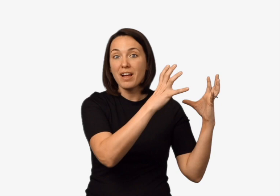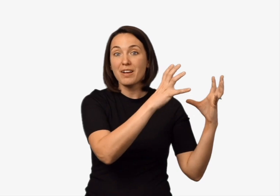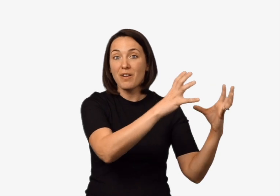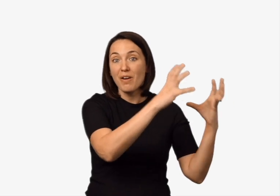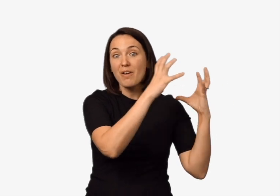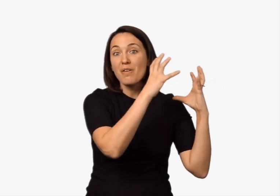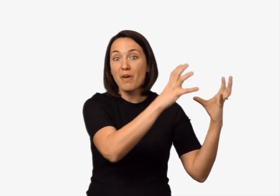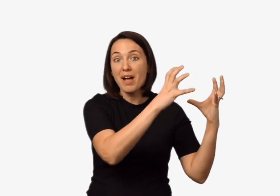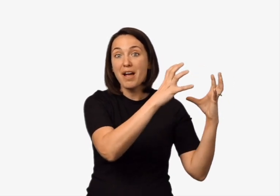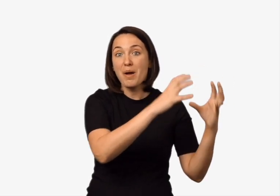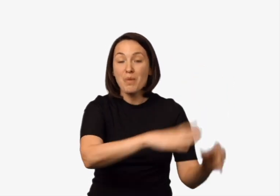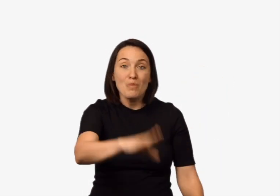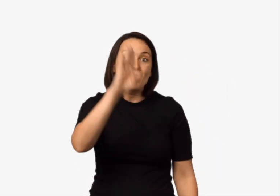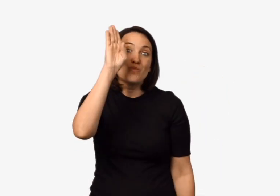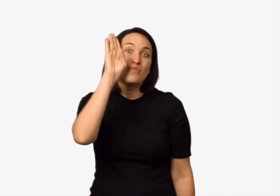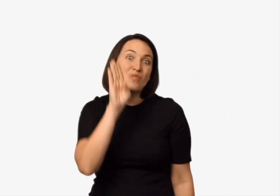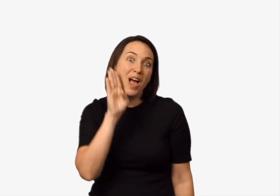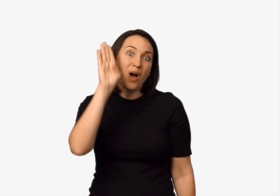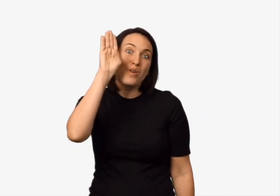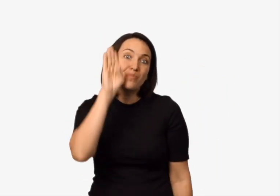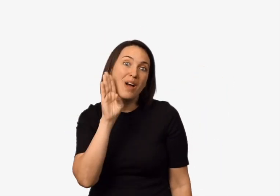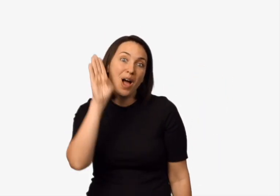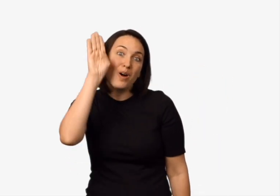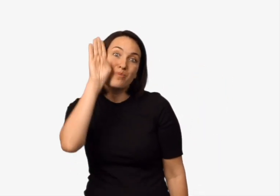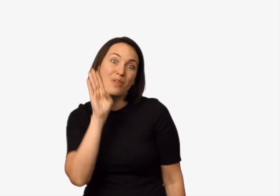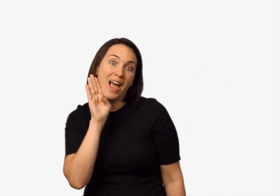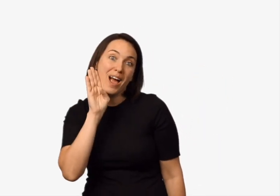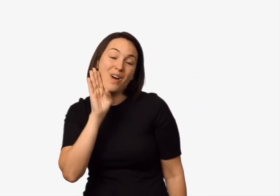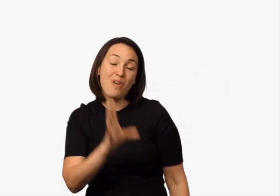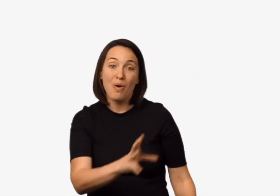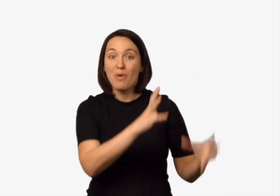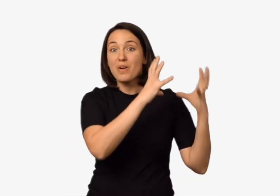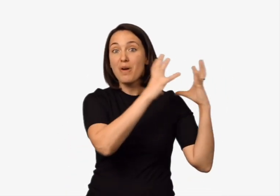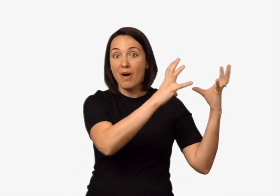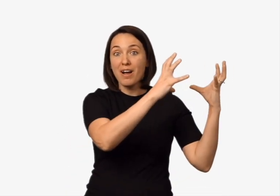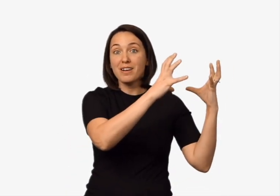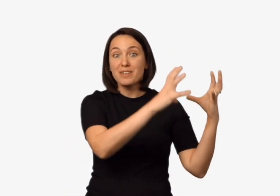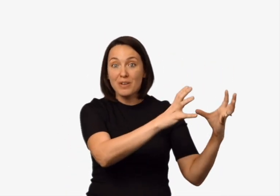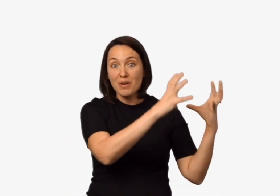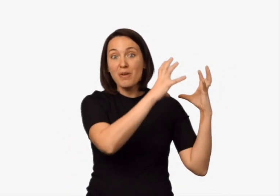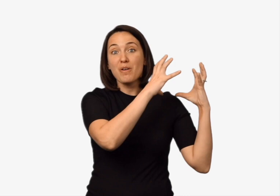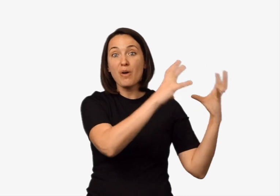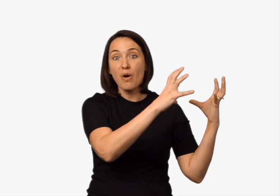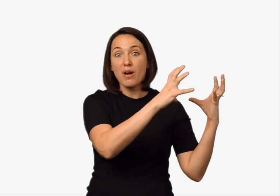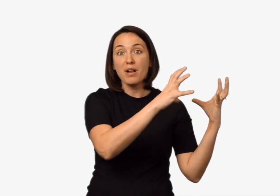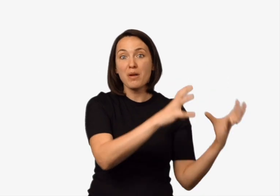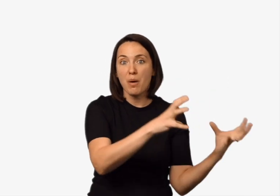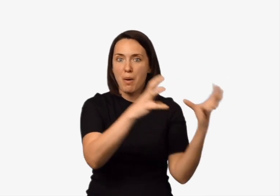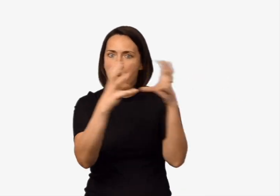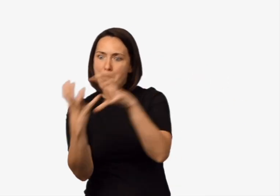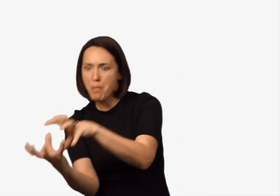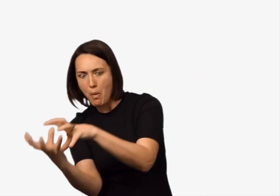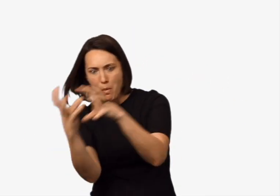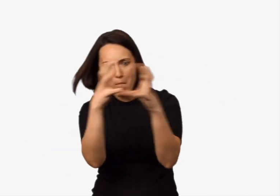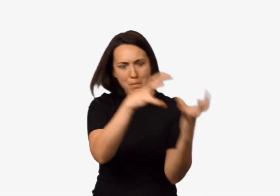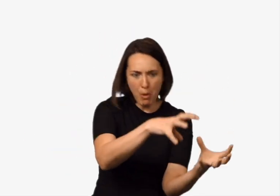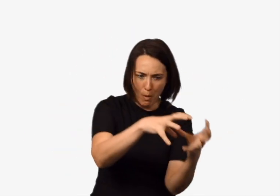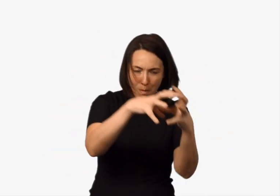Coconut. Coconut, coconut. Brown, brown, brown. Coconut, coconut. Bump,